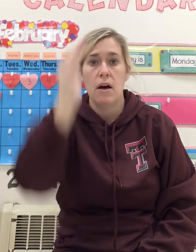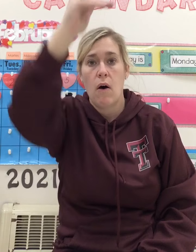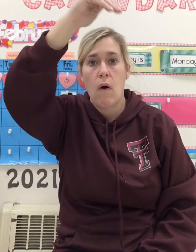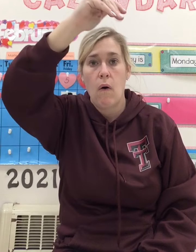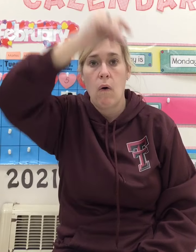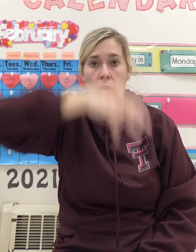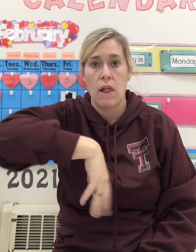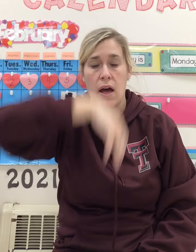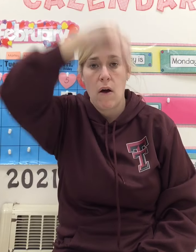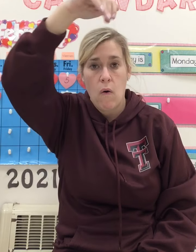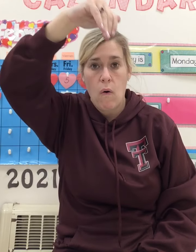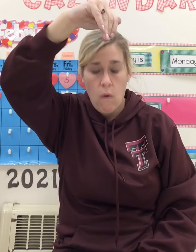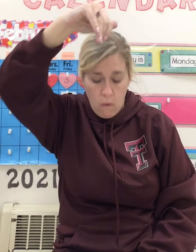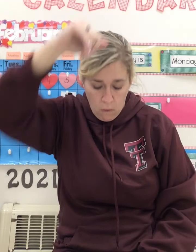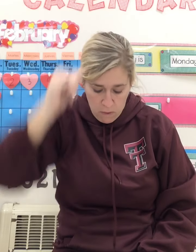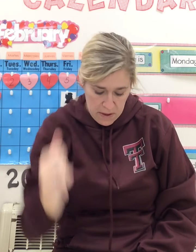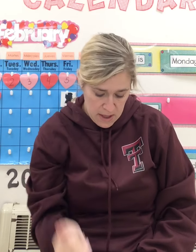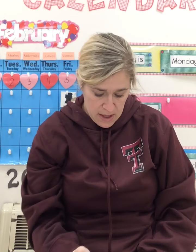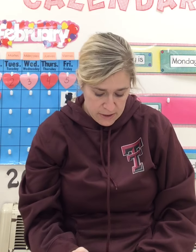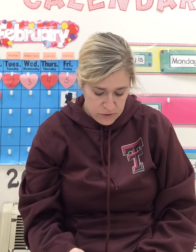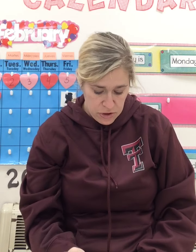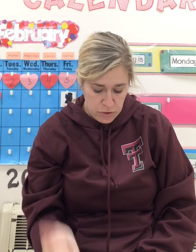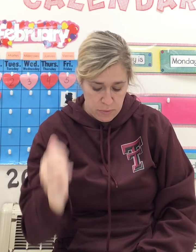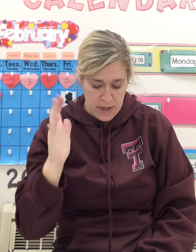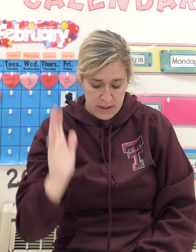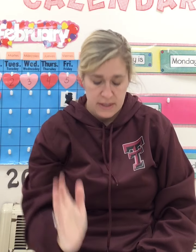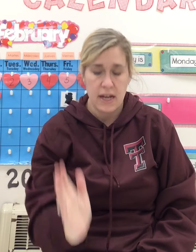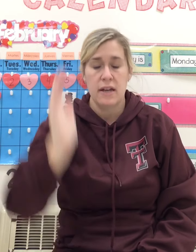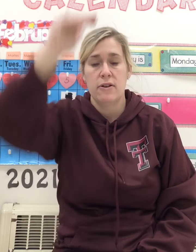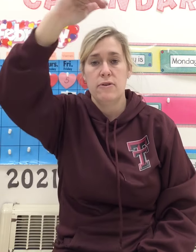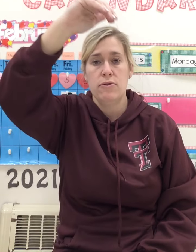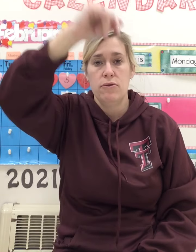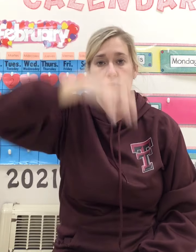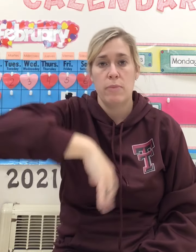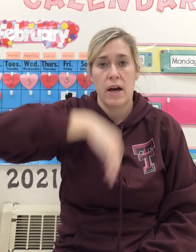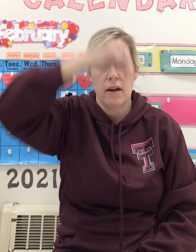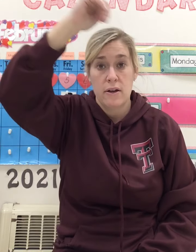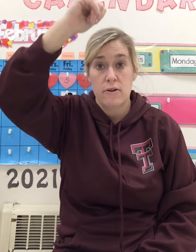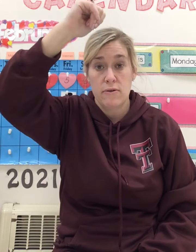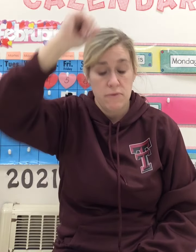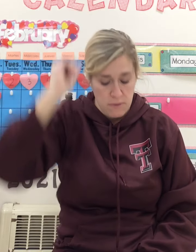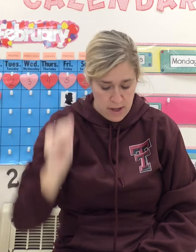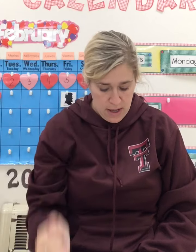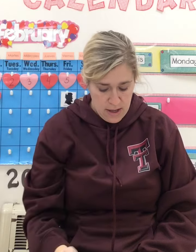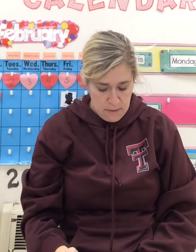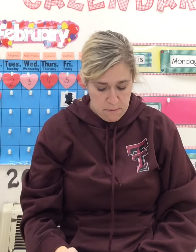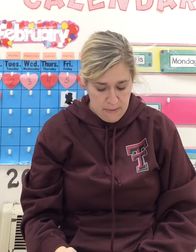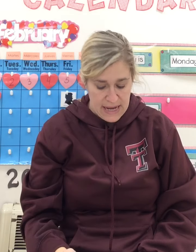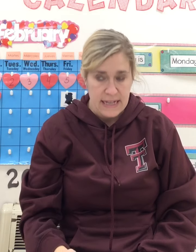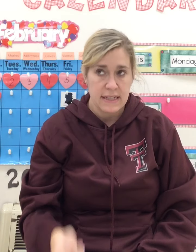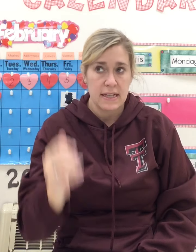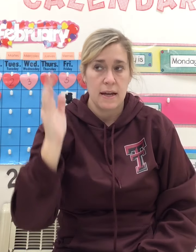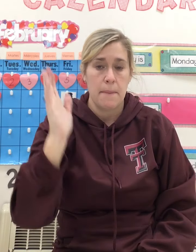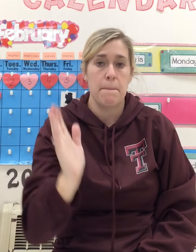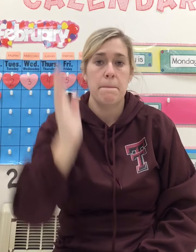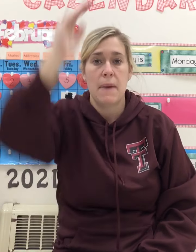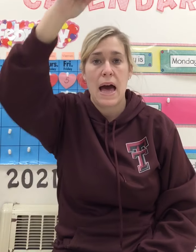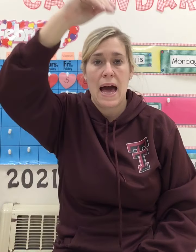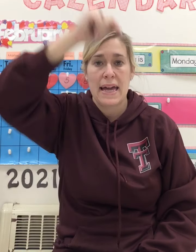-O-L. O. Tube. T-U-B. O. Might. M-I